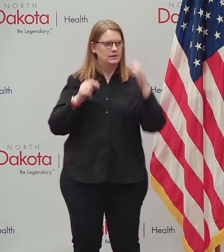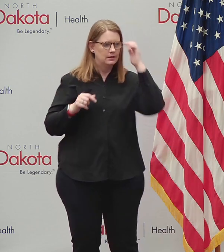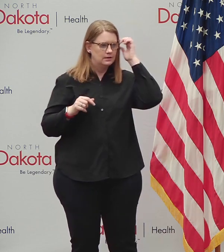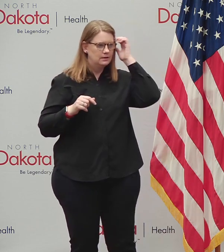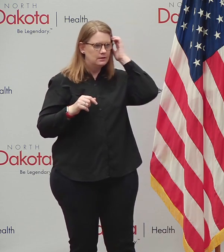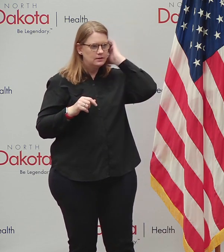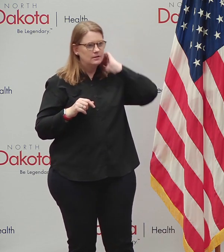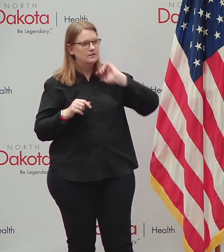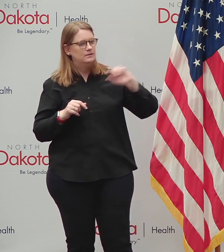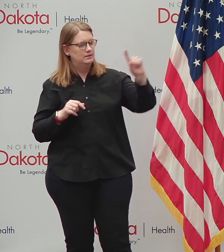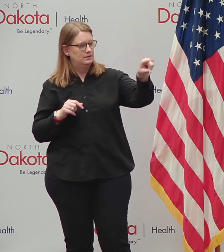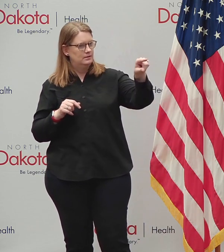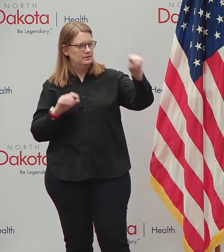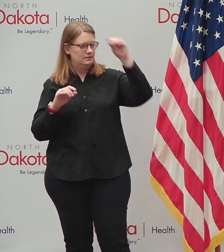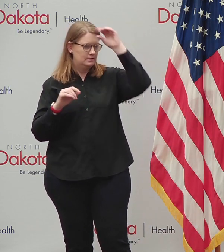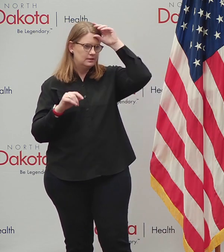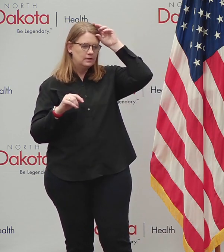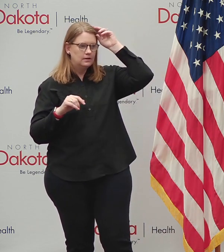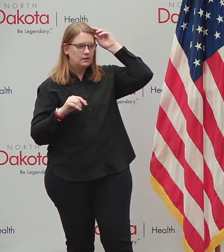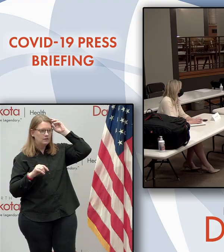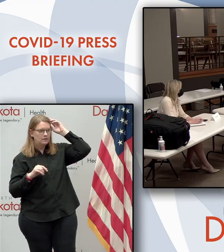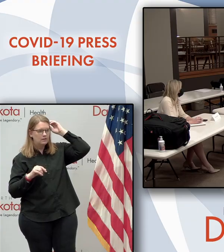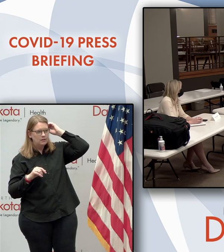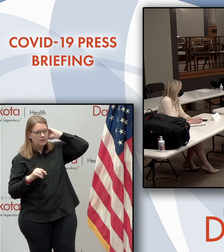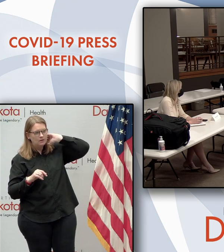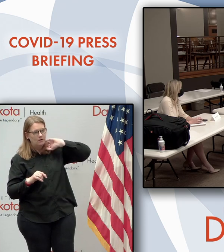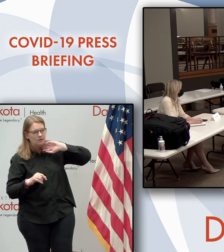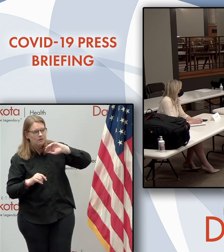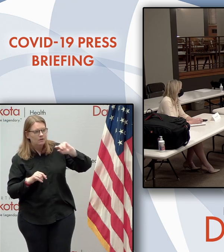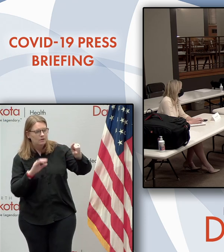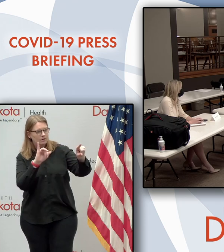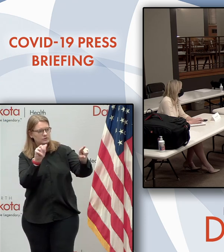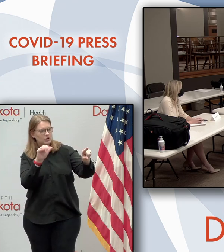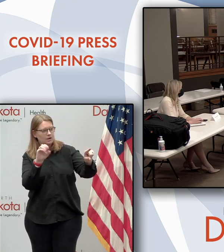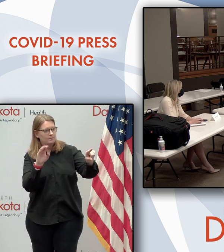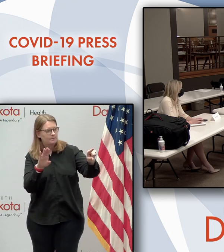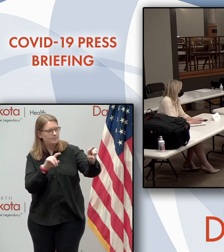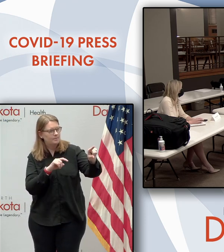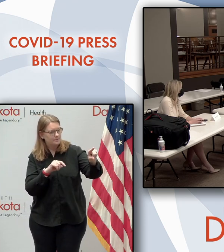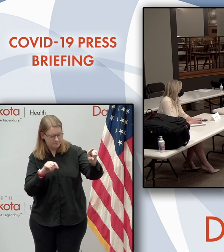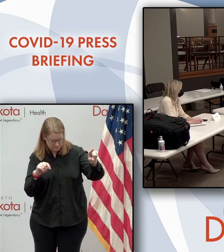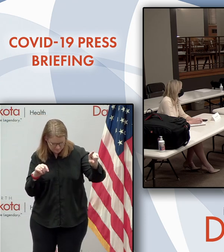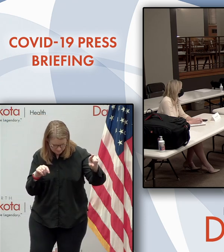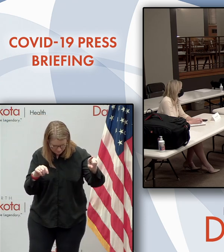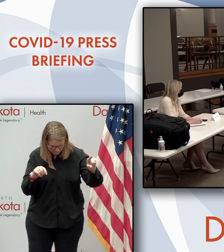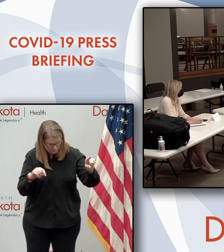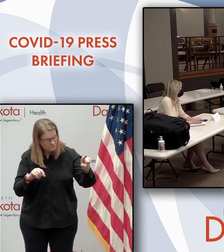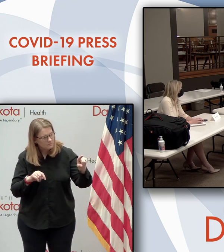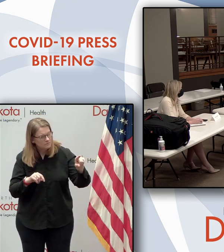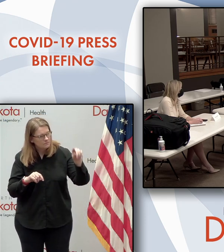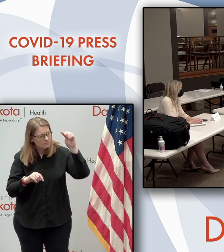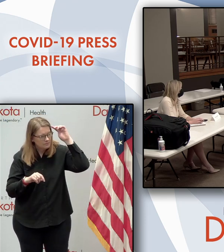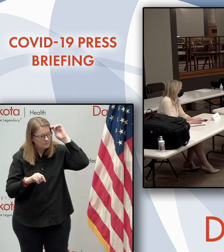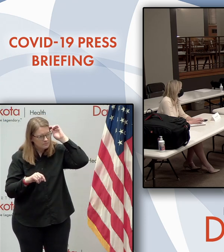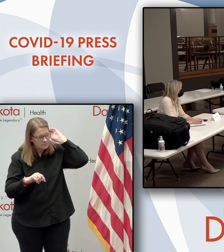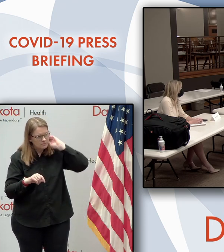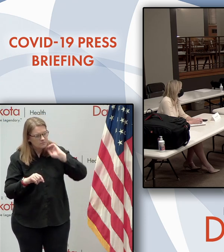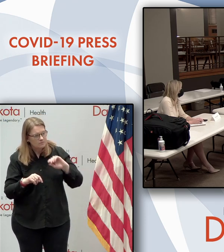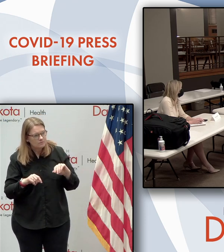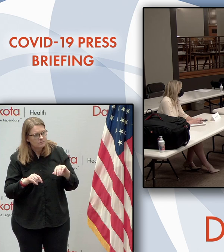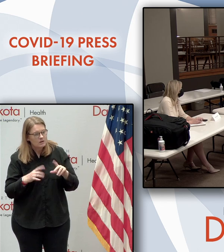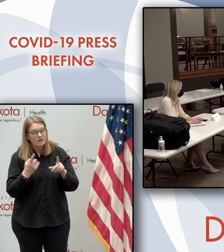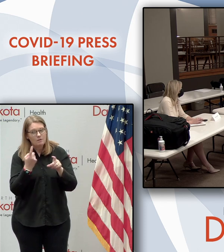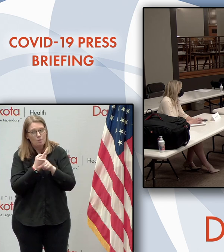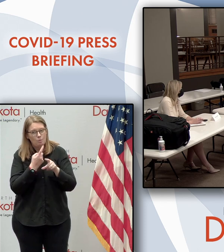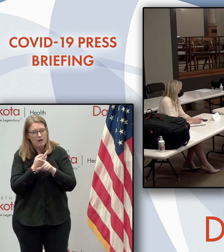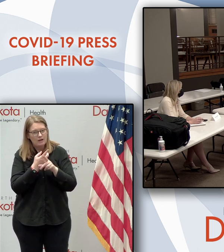I have question for Chris, actually. Part of that delay in surgeries and regular care